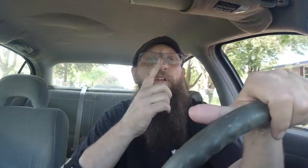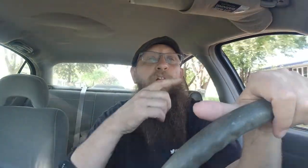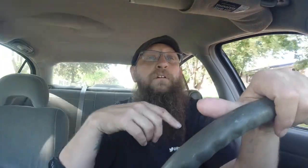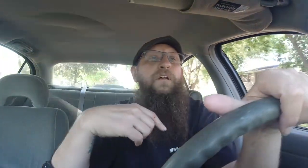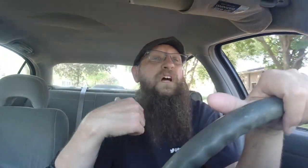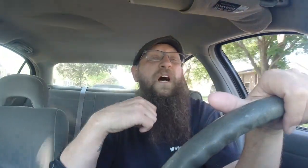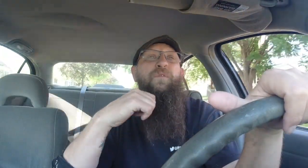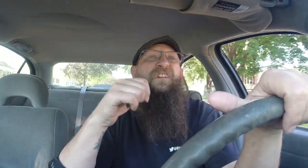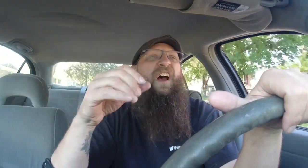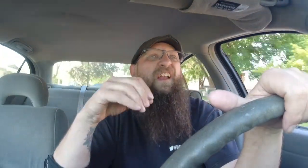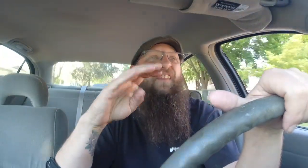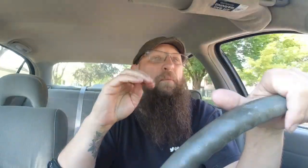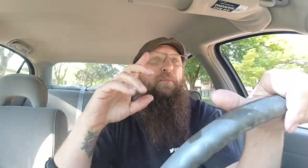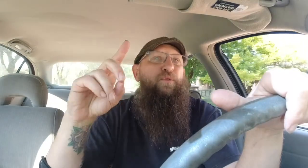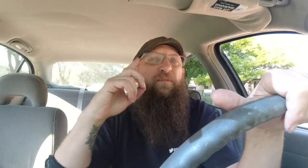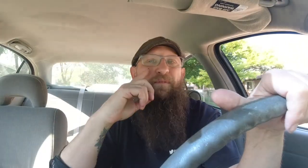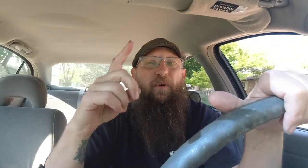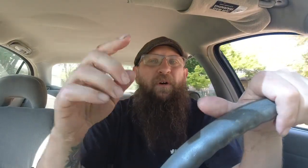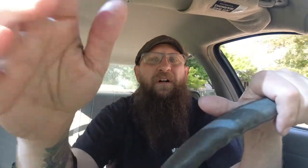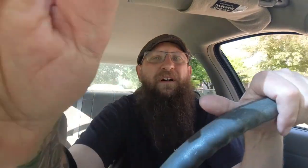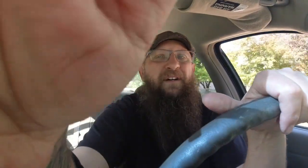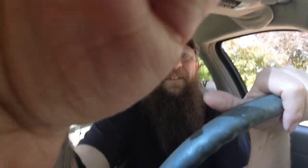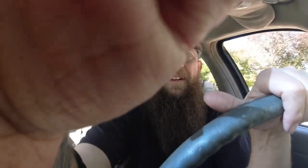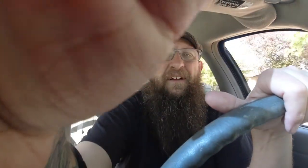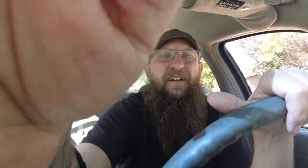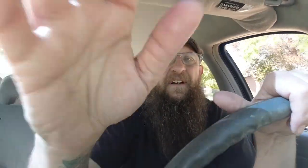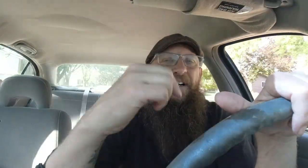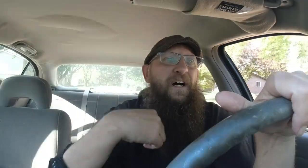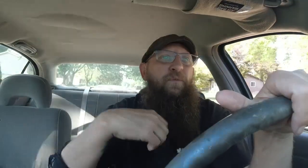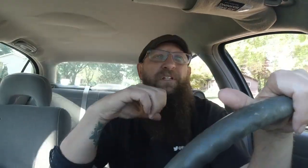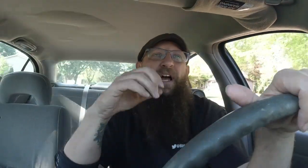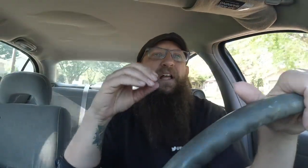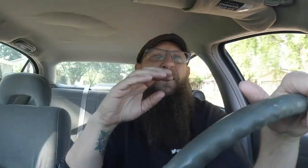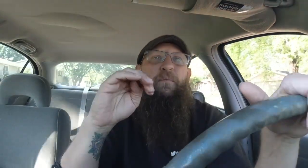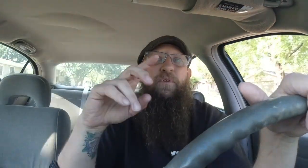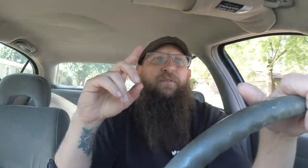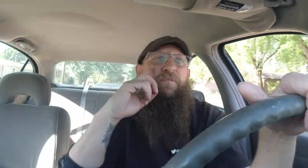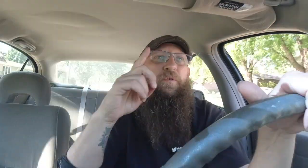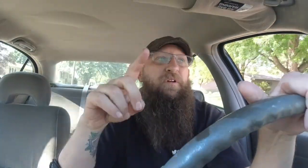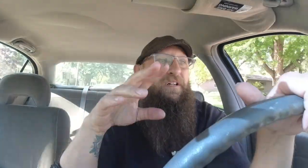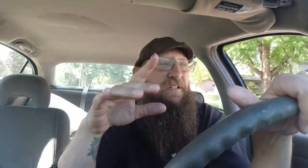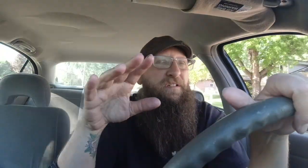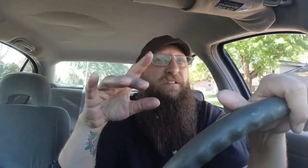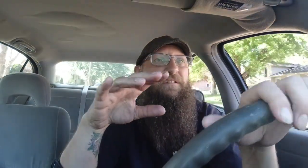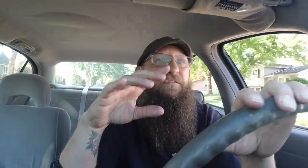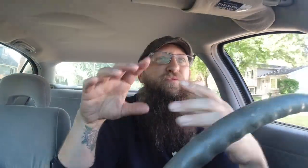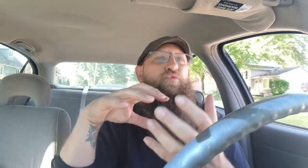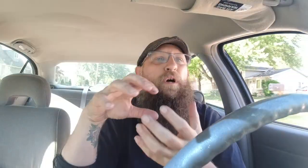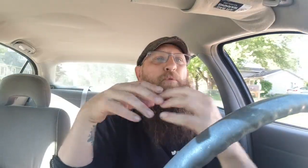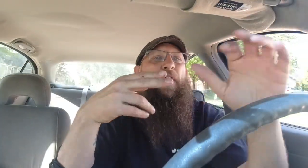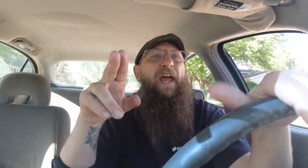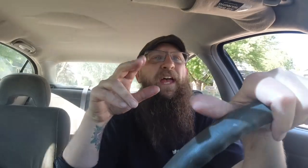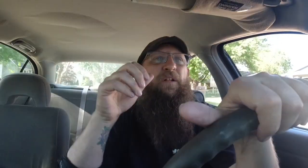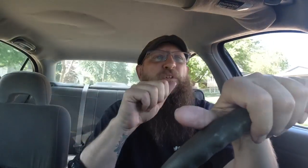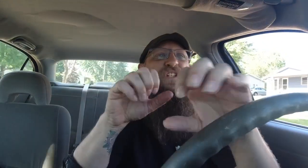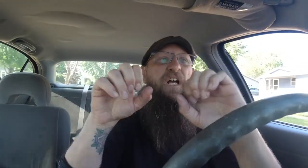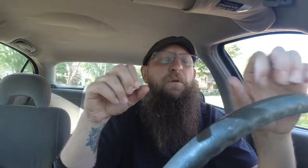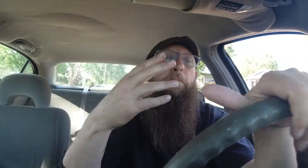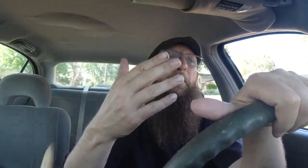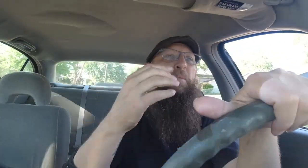i was not i in the mood for uh i was not in the mood for uh thrumble eggs but that's maybe